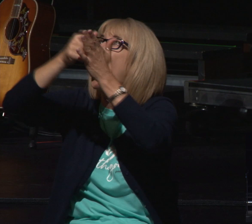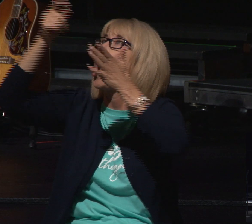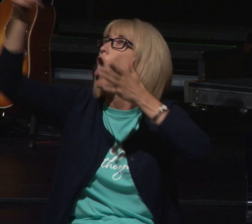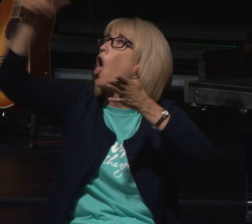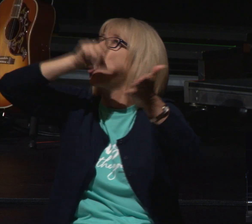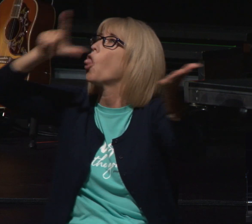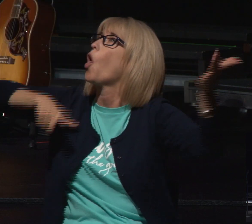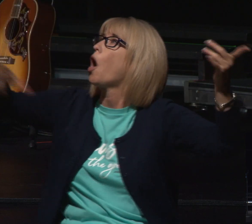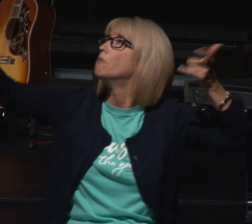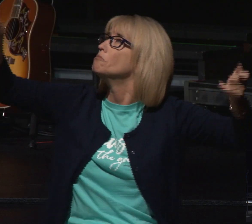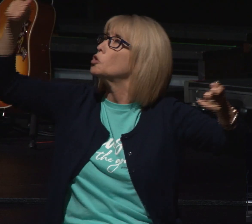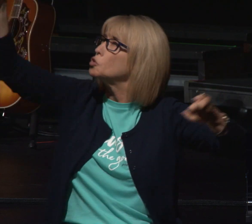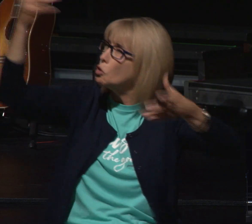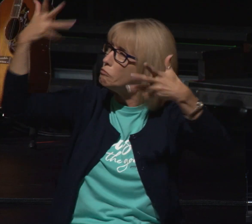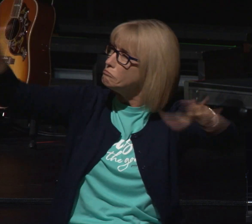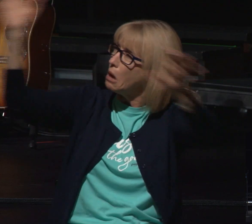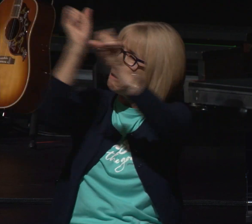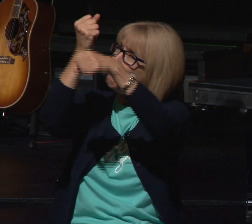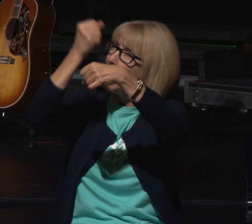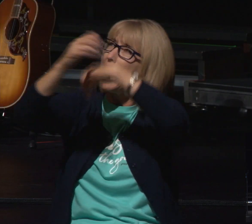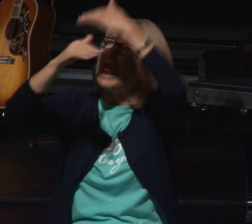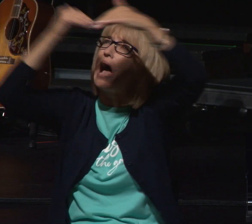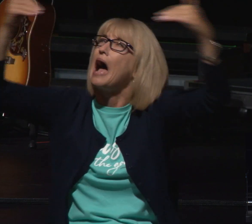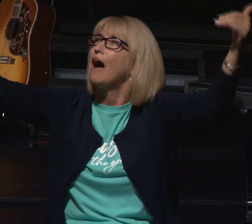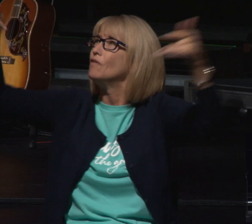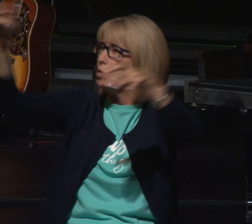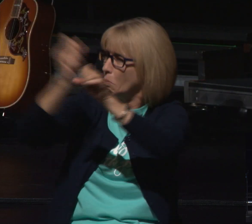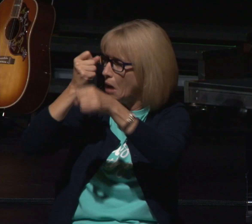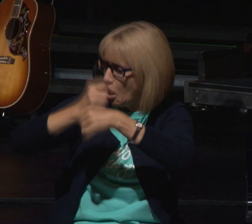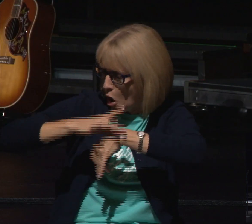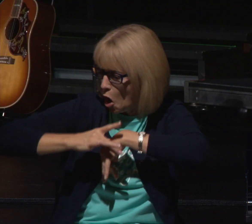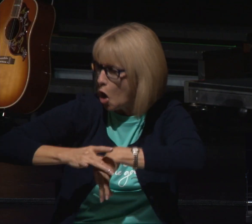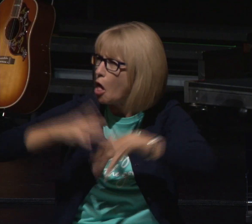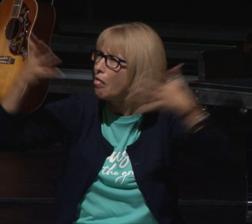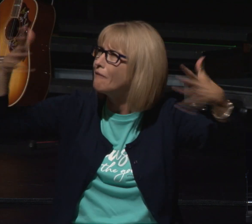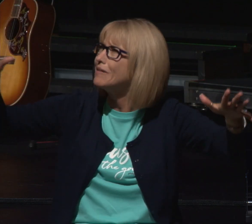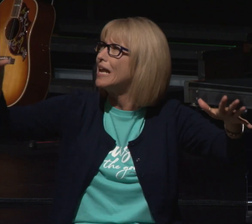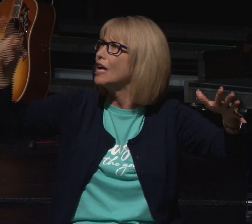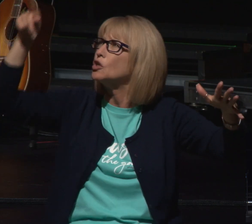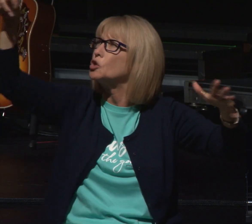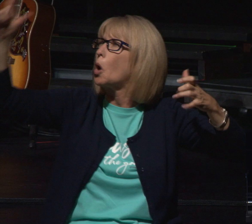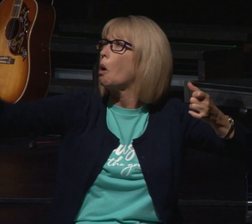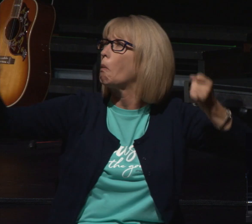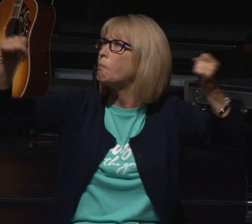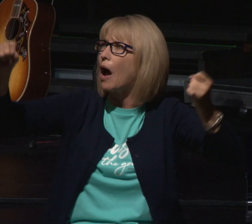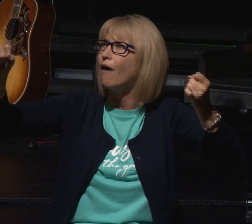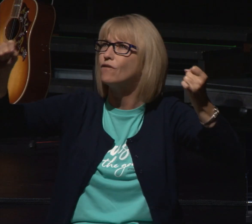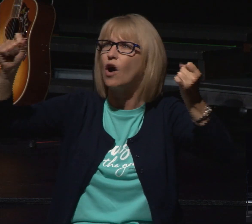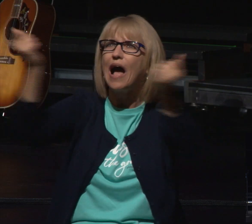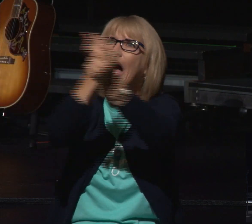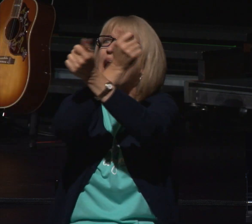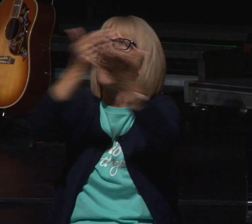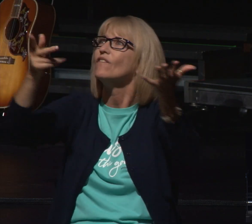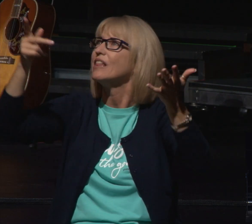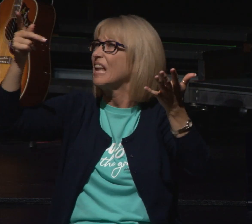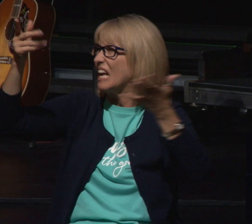you have made the heavens and the earth by your great power and outstretched armed nothing is too hard for you saying god